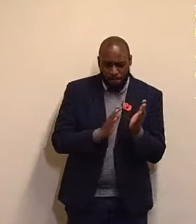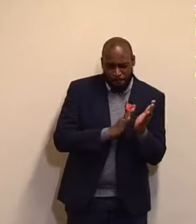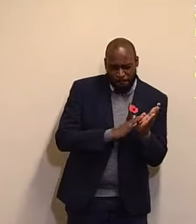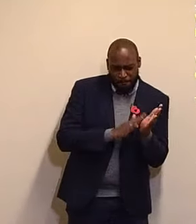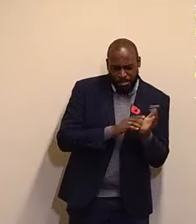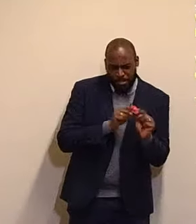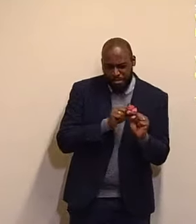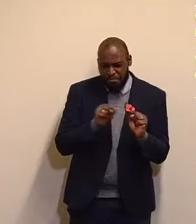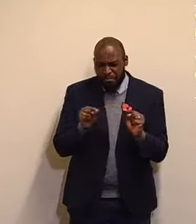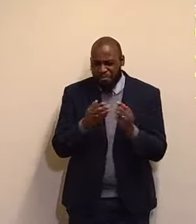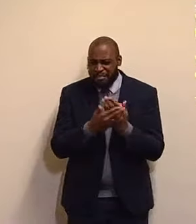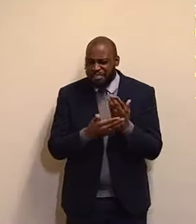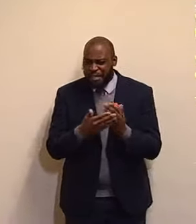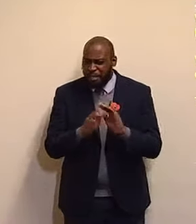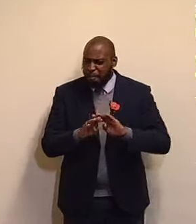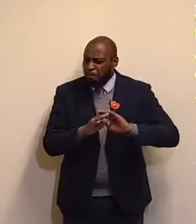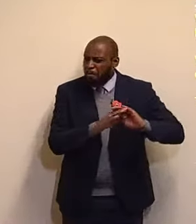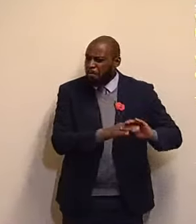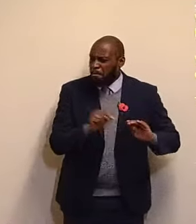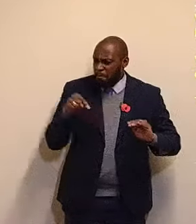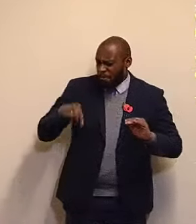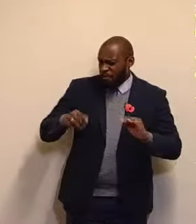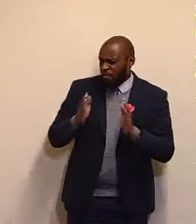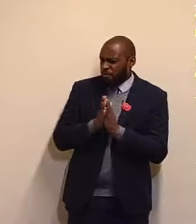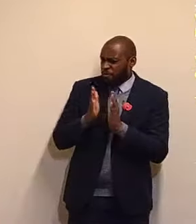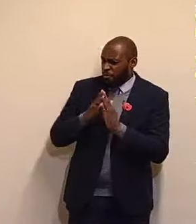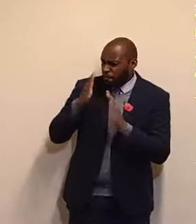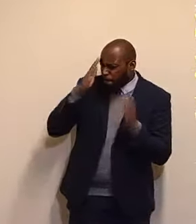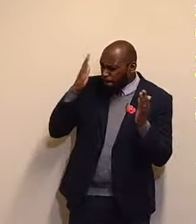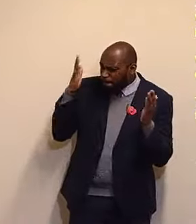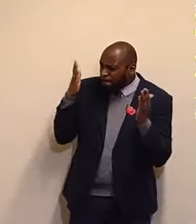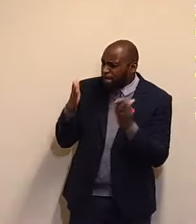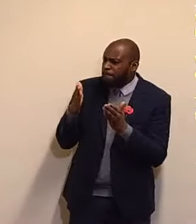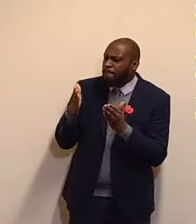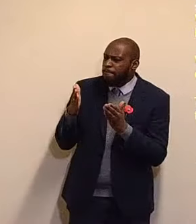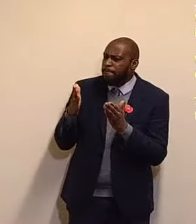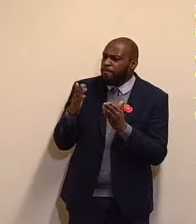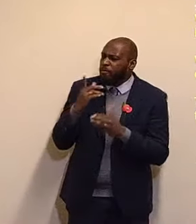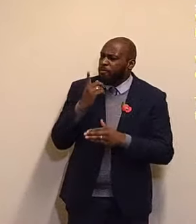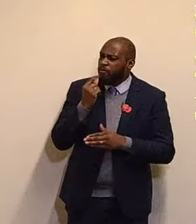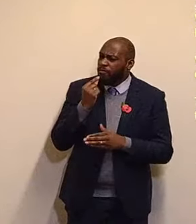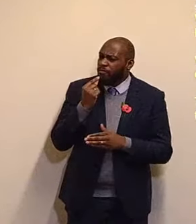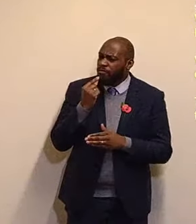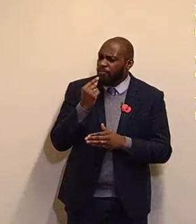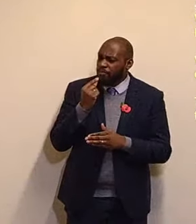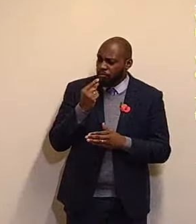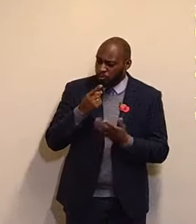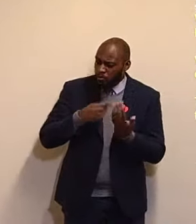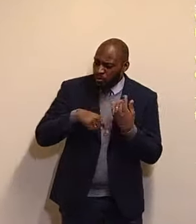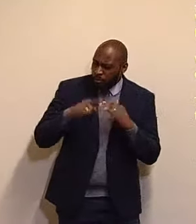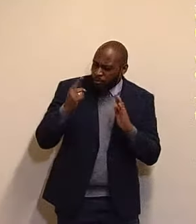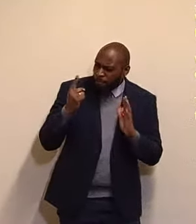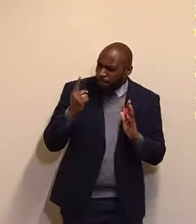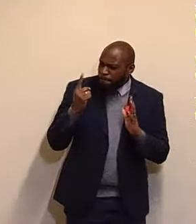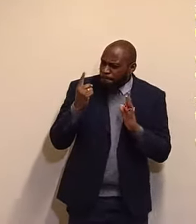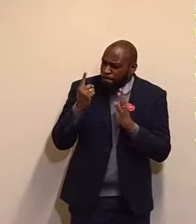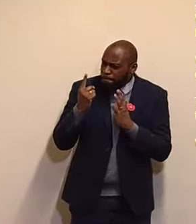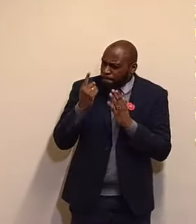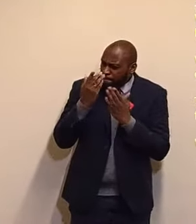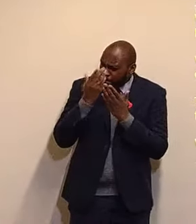souls. O Lord, we come in fear, we come in trembling, but